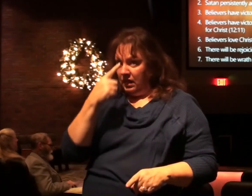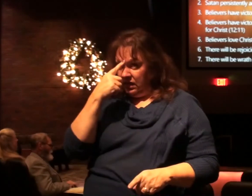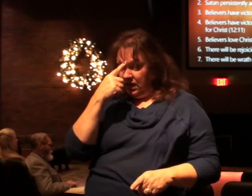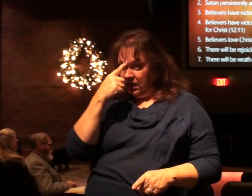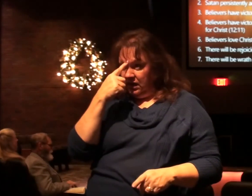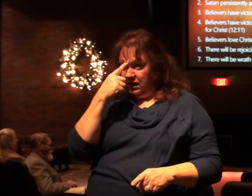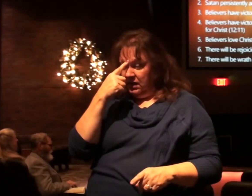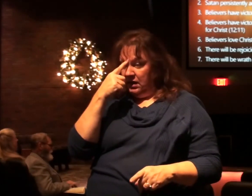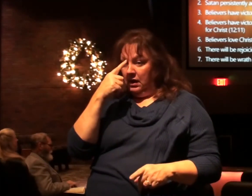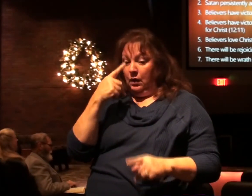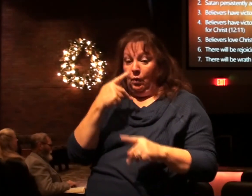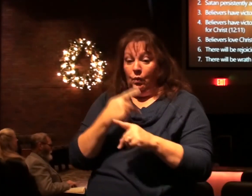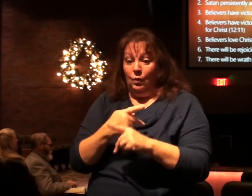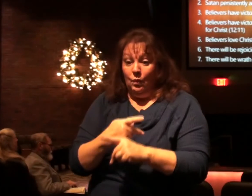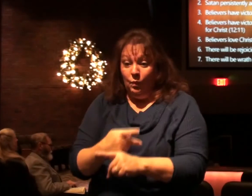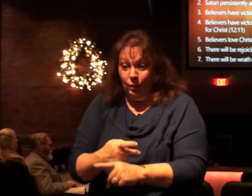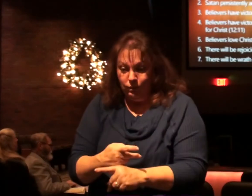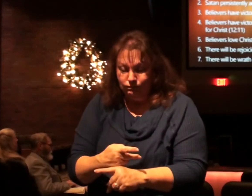worse.